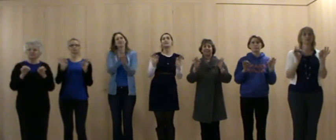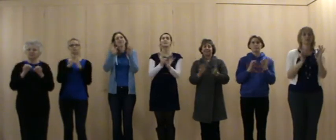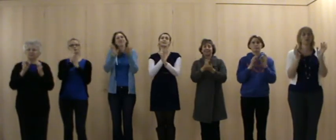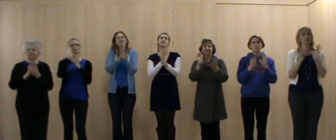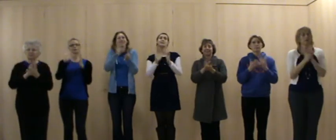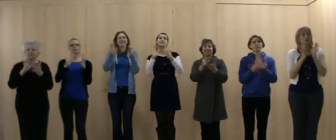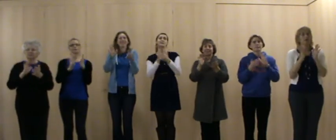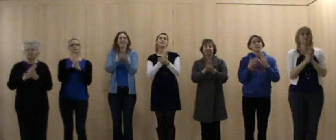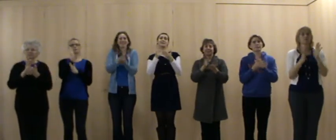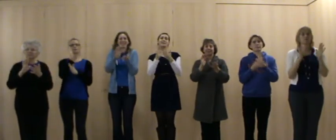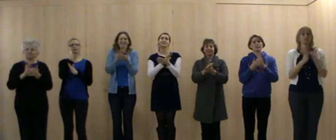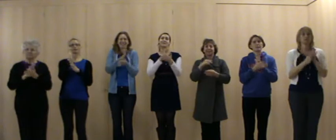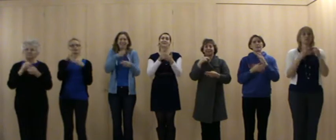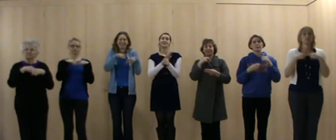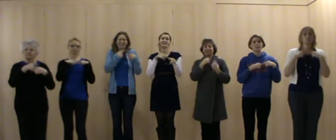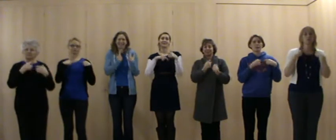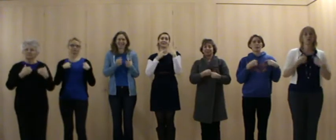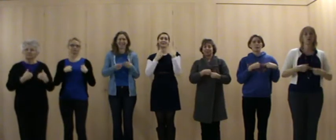cheery song.